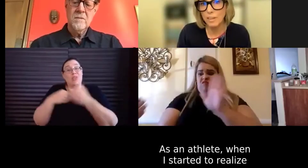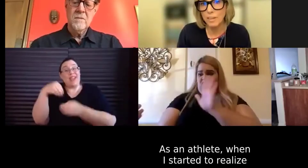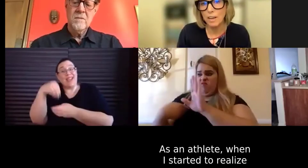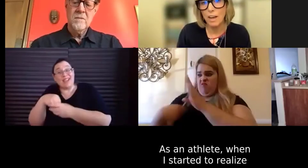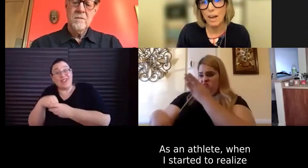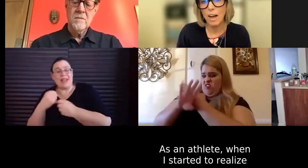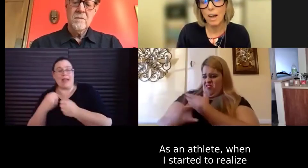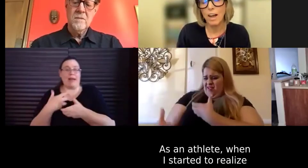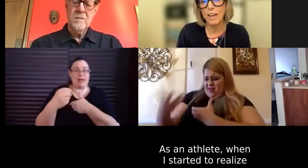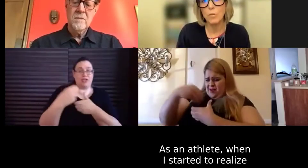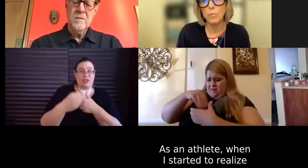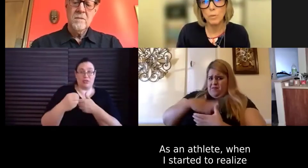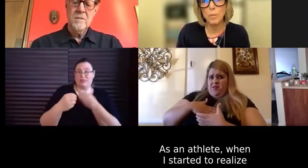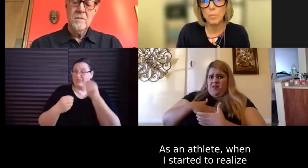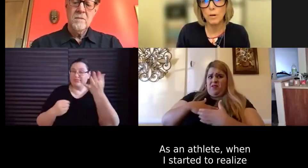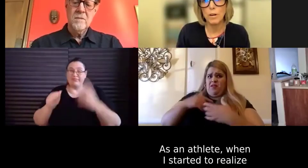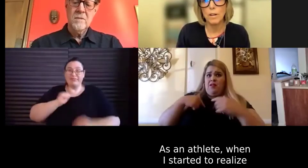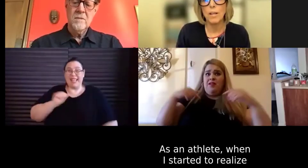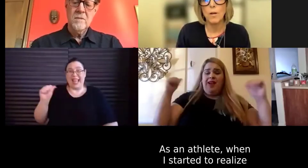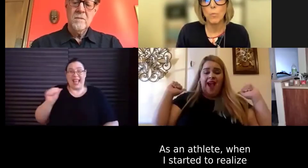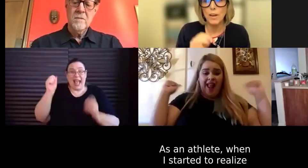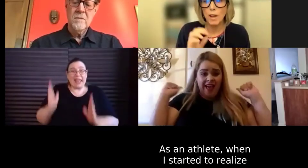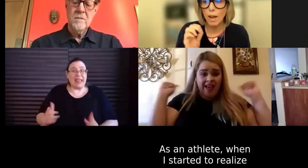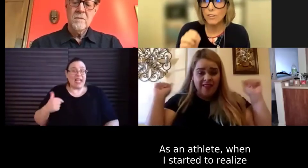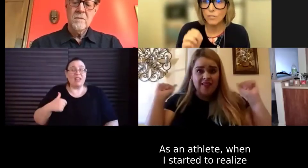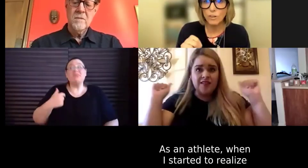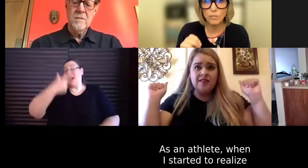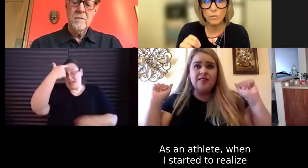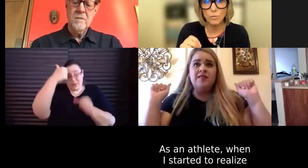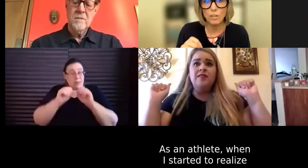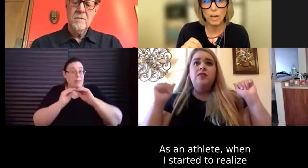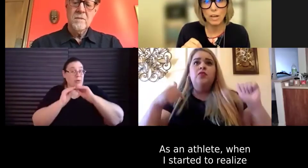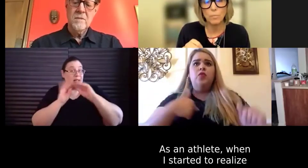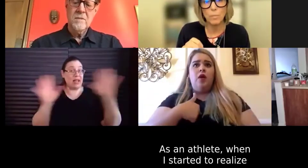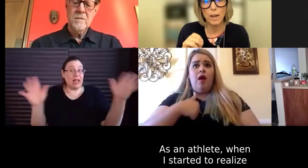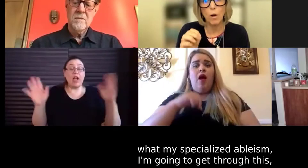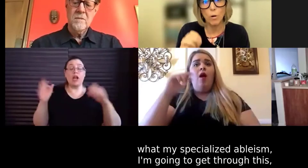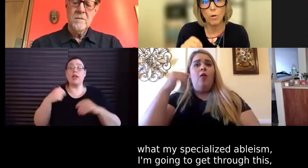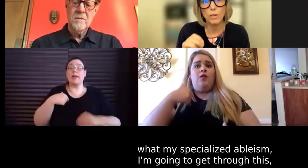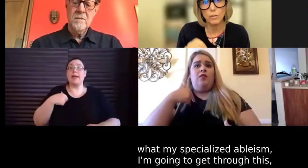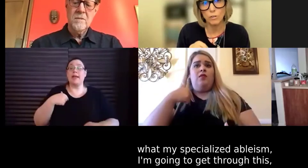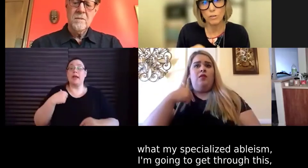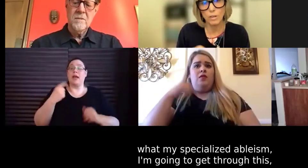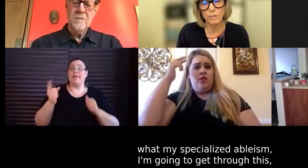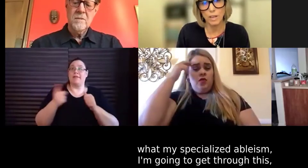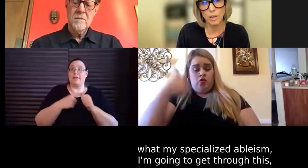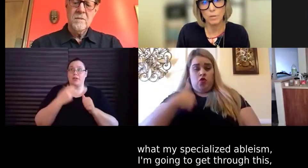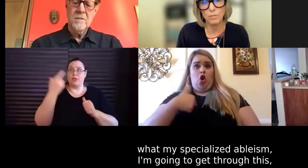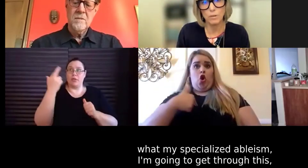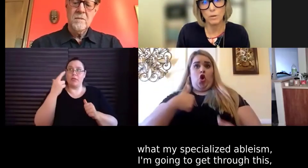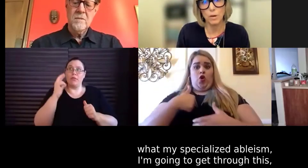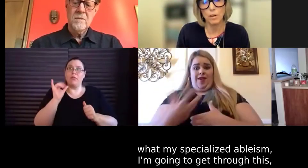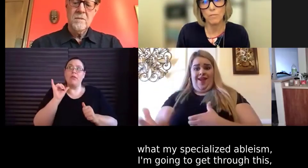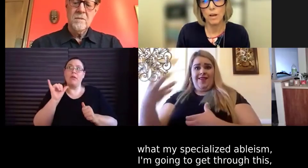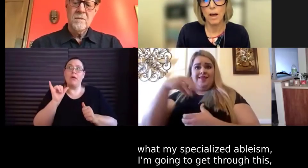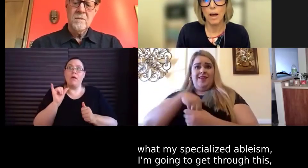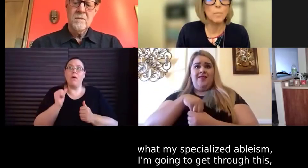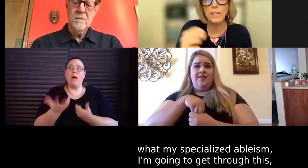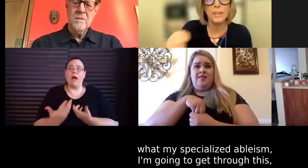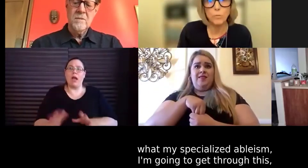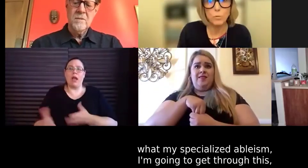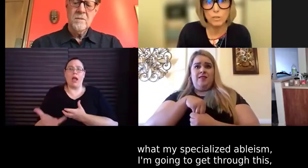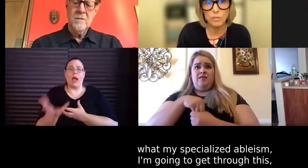an athlete, I remember when I started to realize my own internalized ableism of,